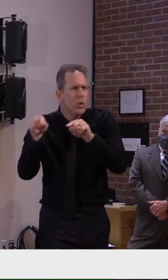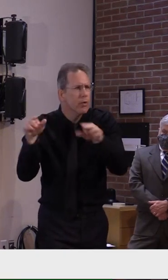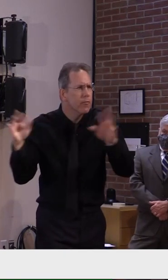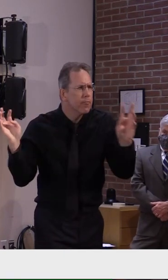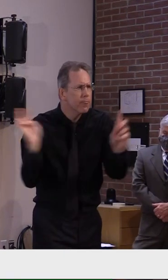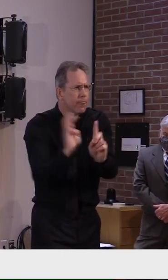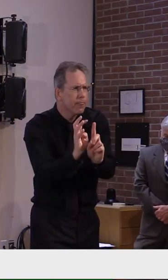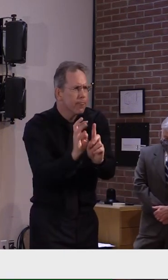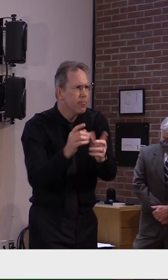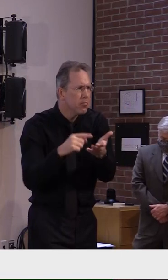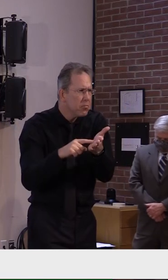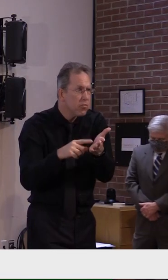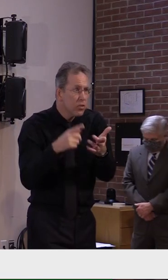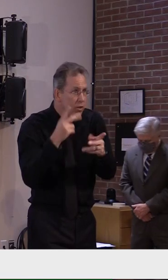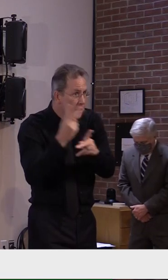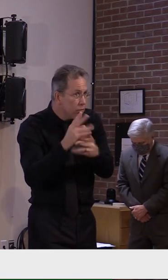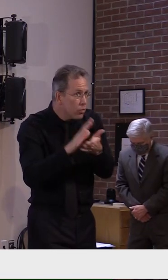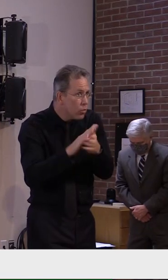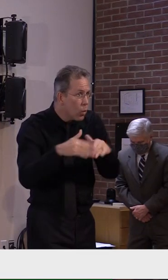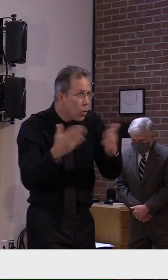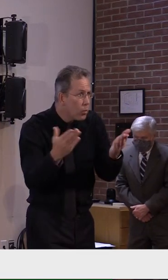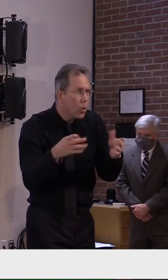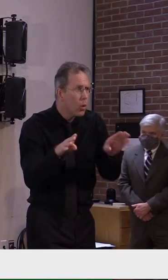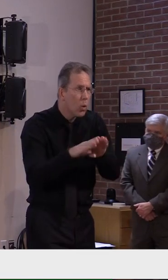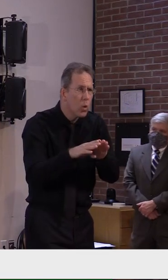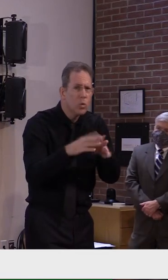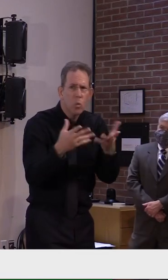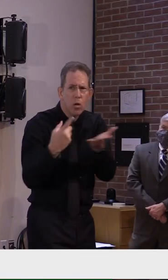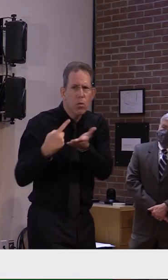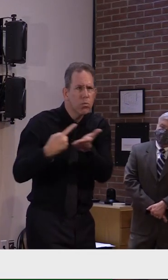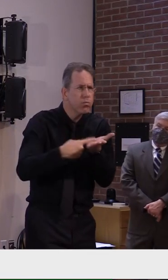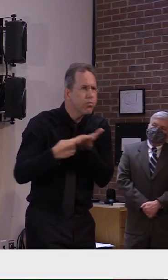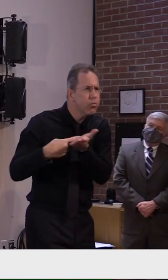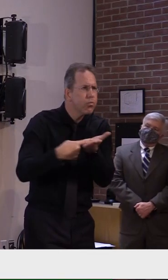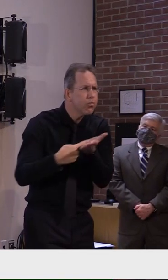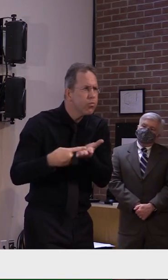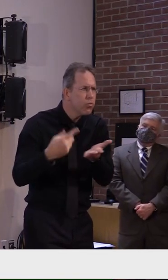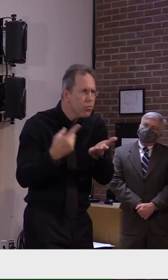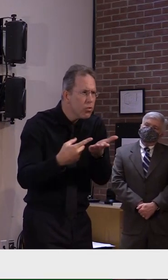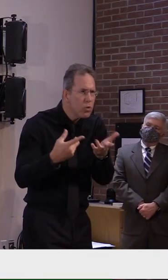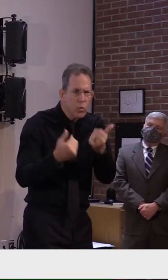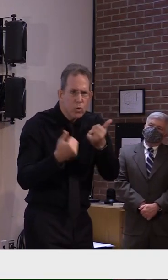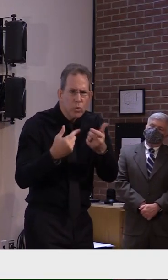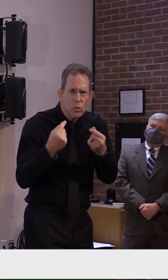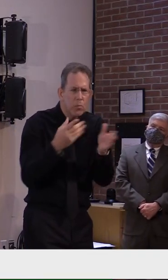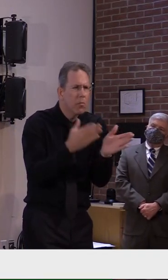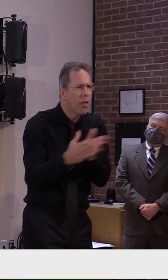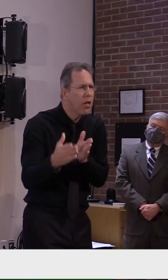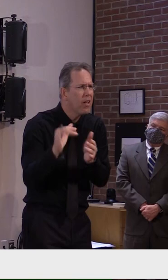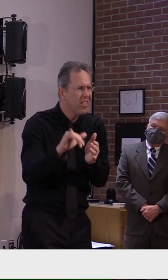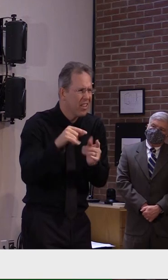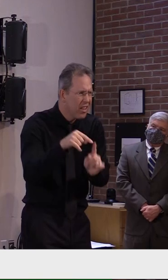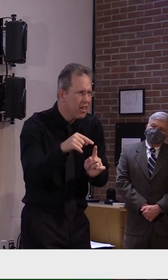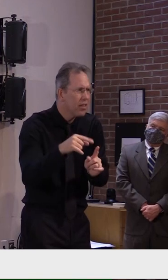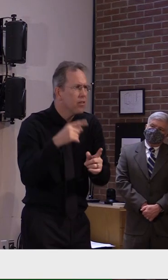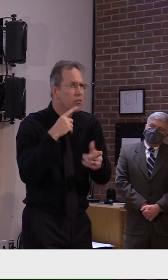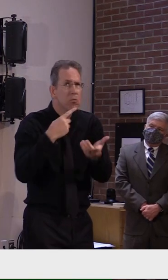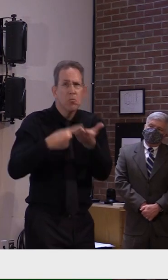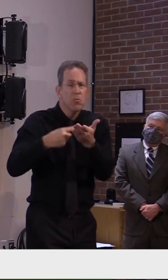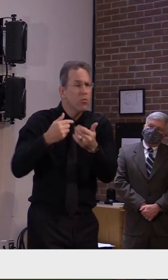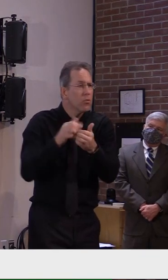keep the school open, etc. And superintendents and principals have to make hard decisions the minute they find there's a